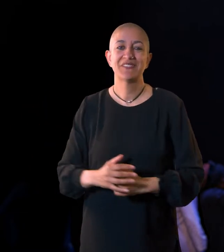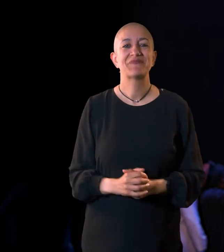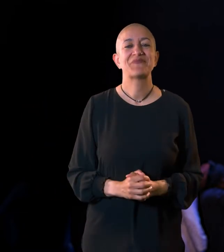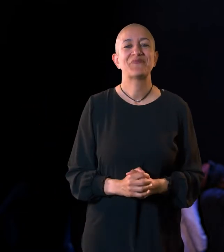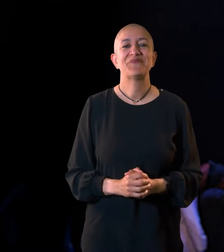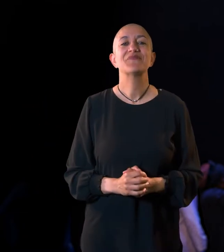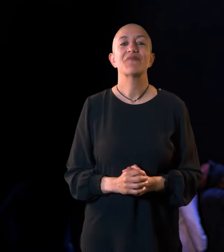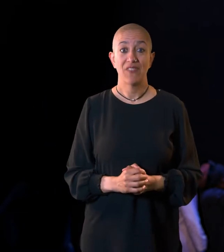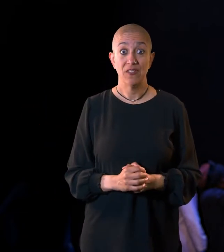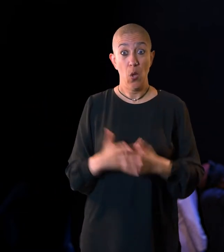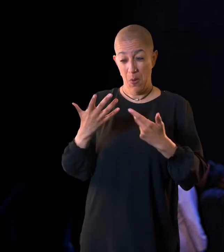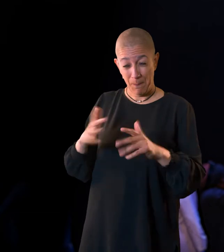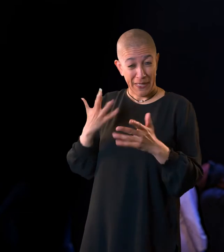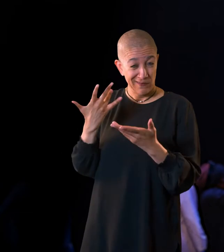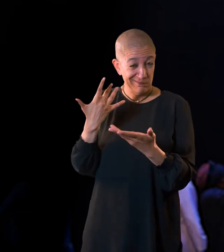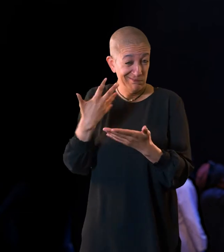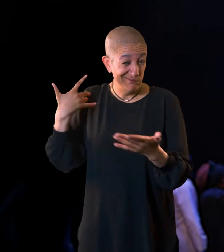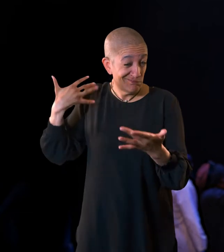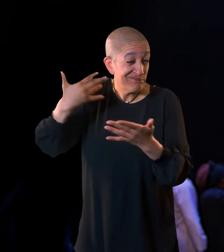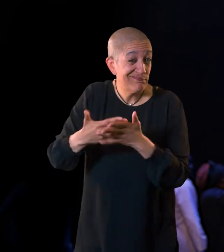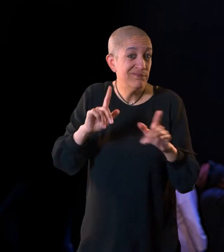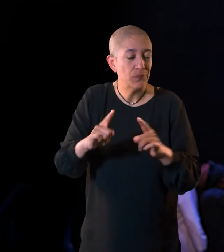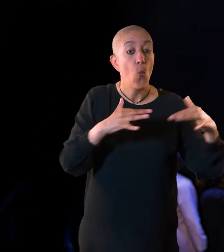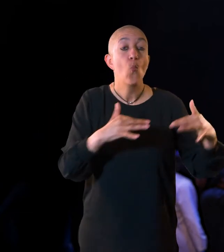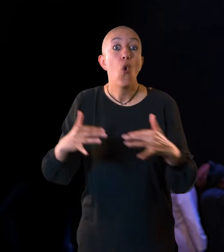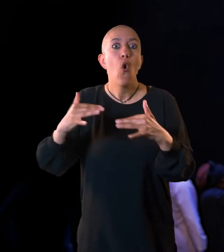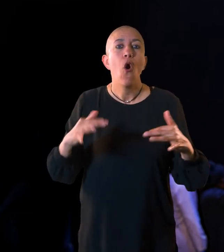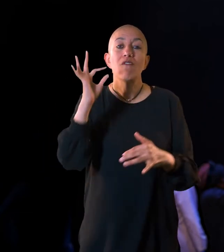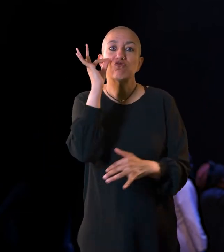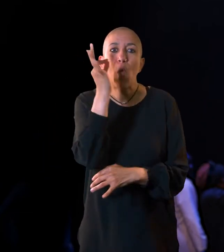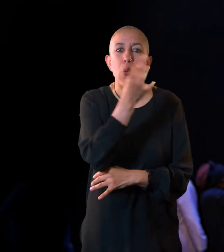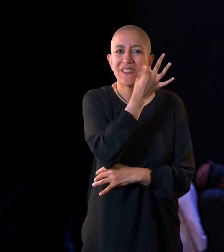At the end of the Wars of the Roses, fought between the houses of Lancaster and York.